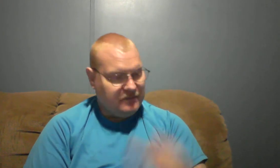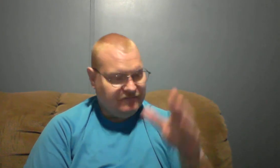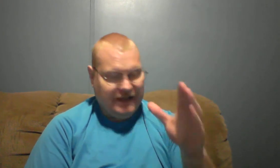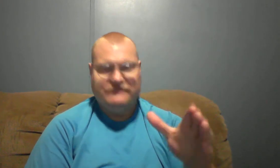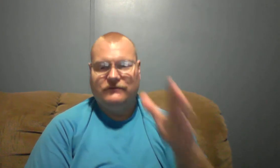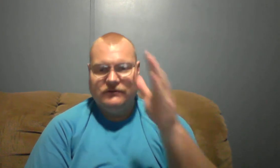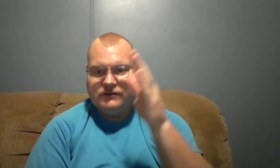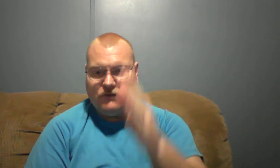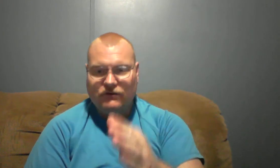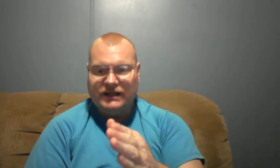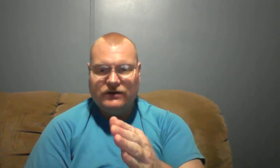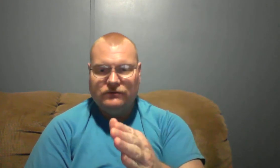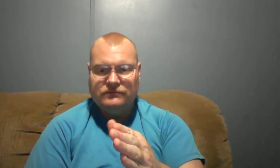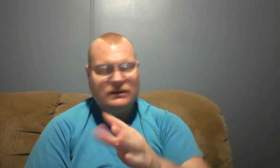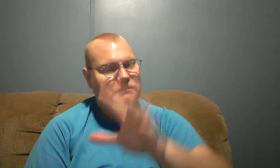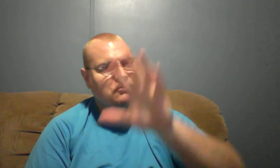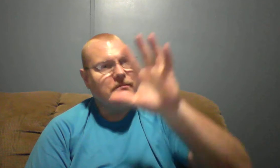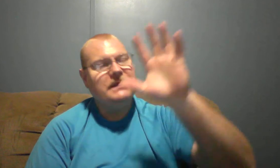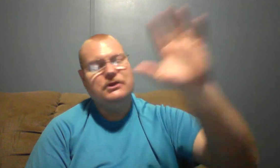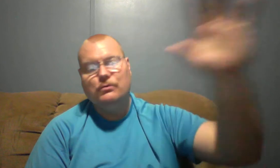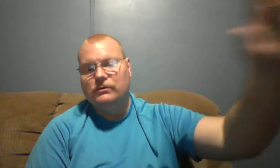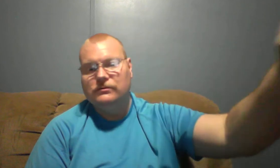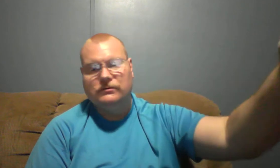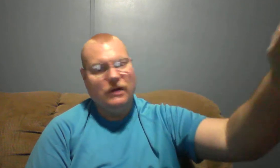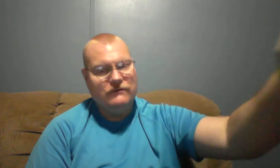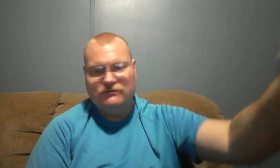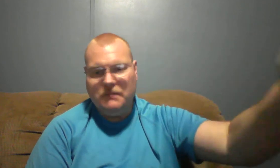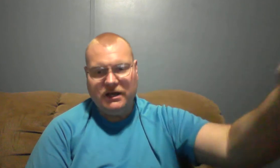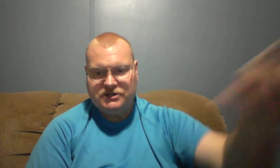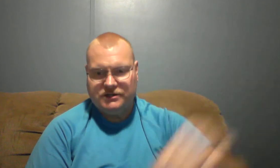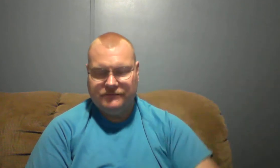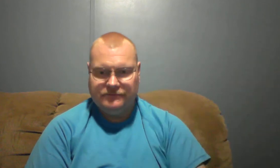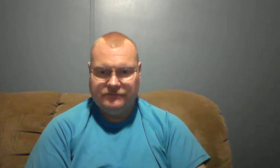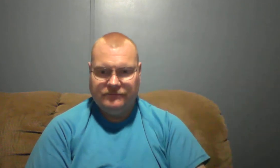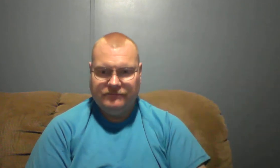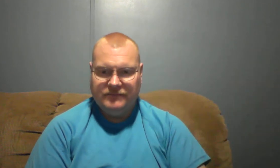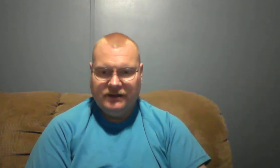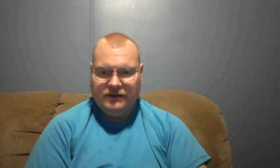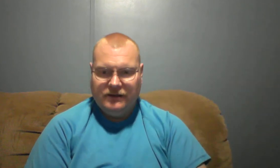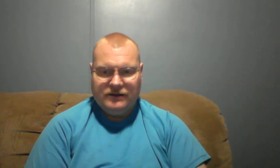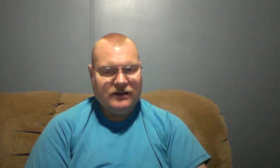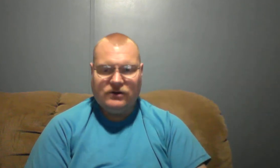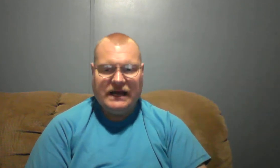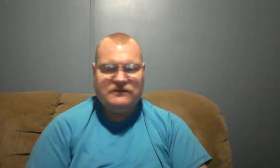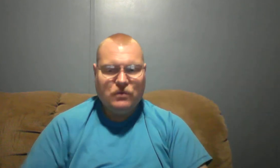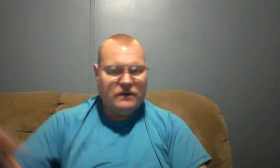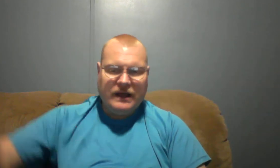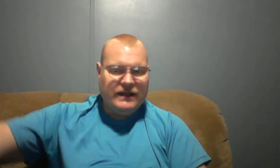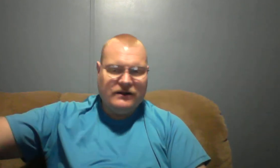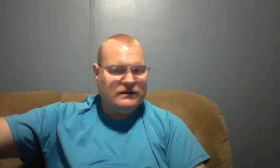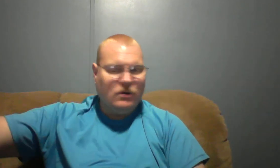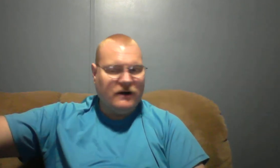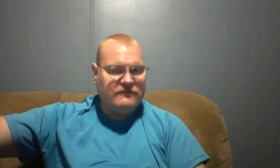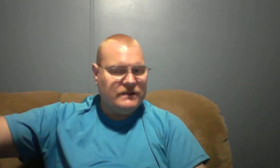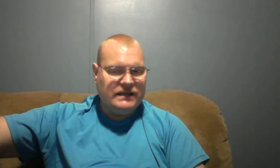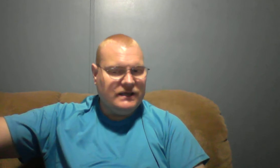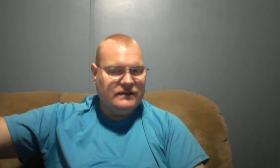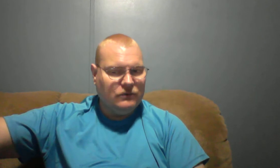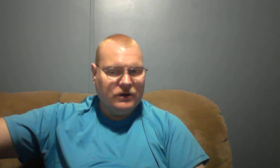faithful over little going to make you ruler over much not going to have to worry about hearing depart from me ye that work in